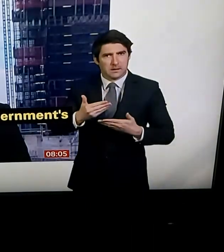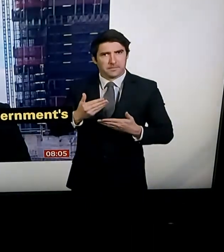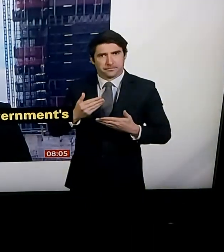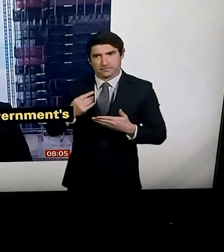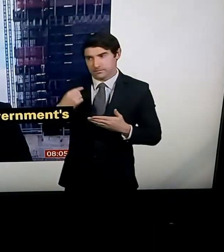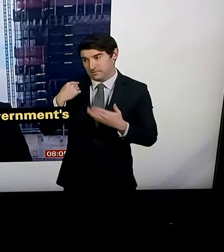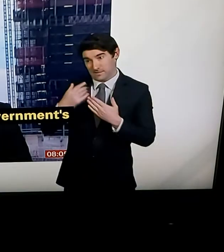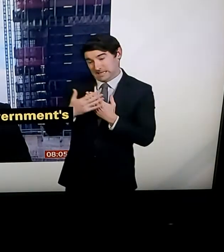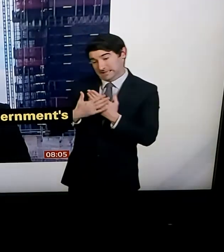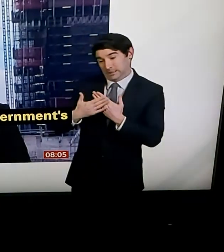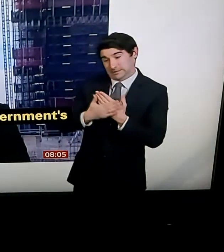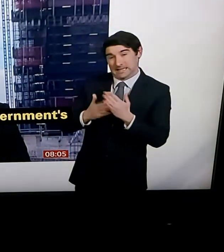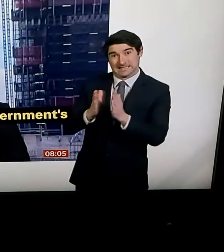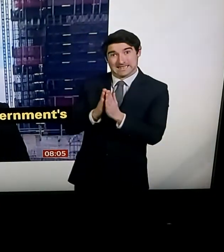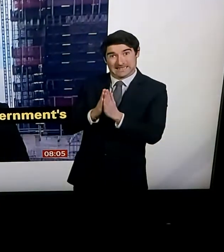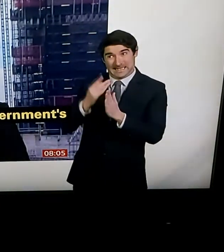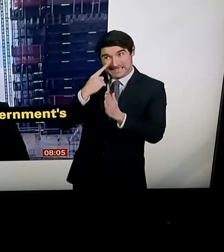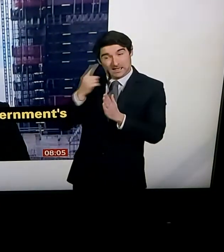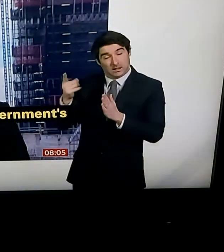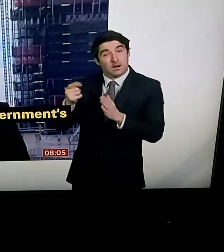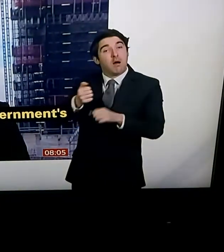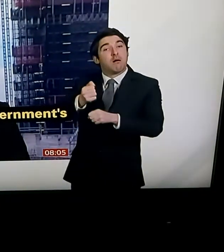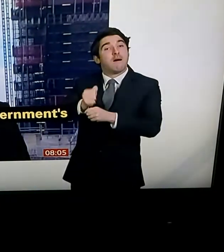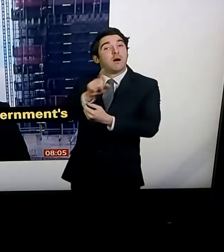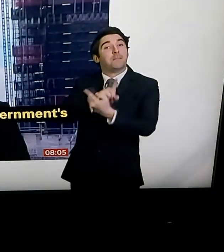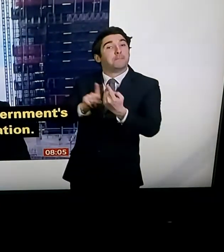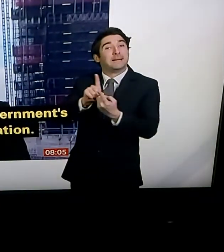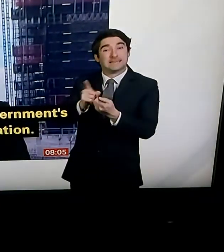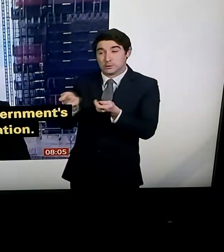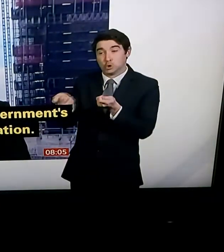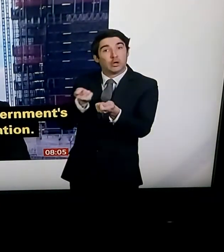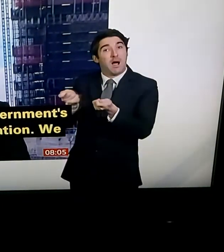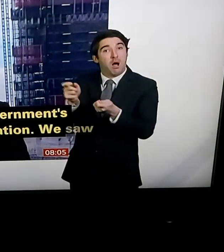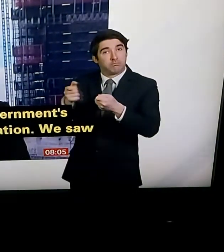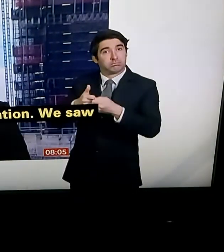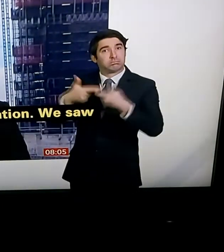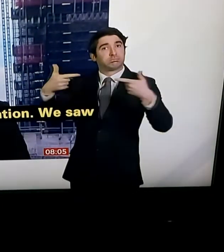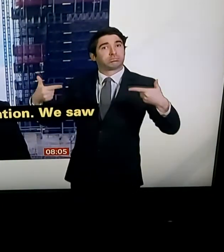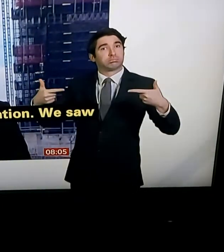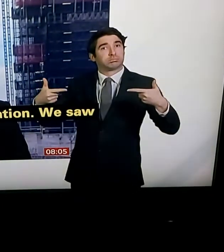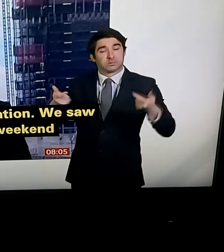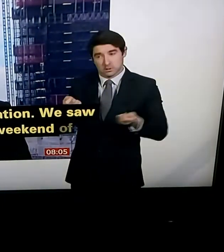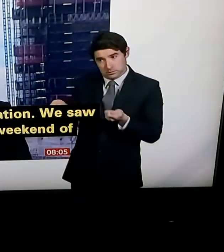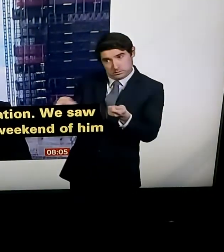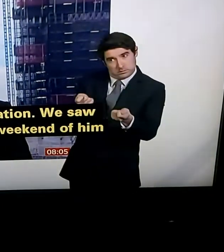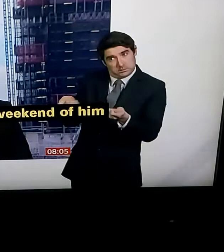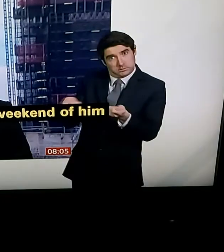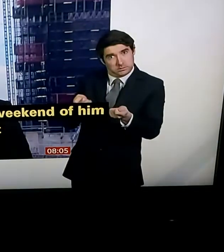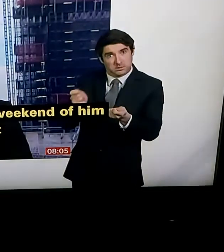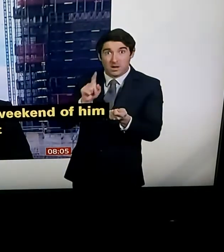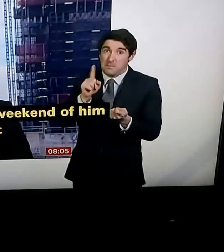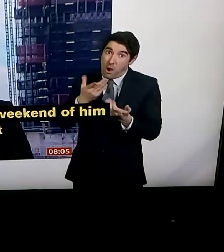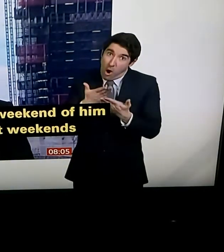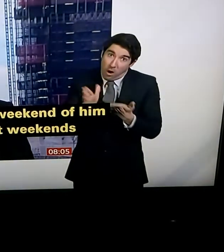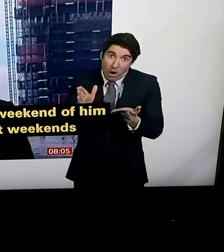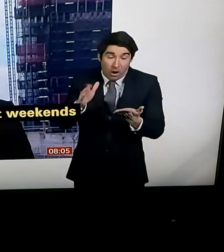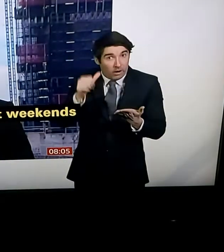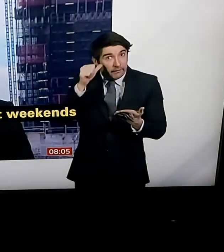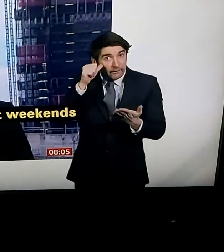him chairing government meetings remotely. But obviously, as you say, with three very, very senior figures, including the prime